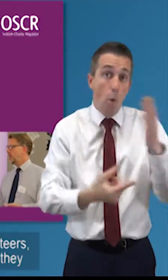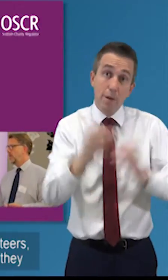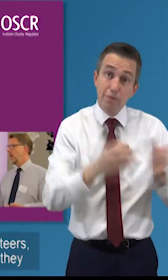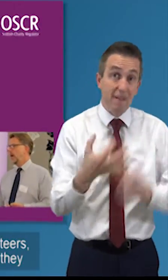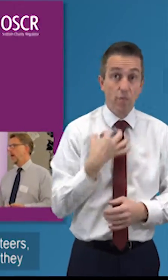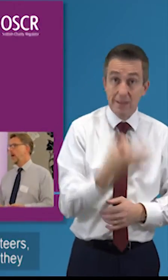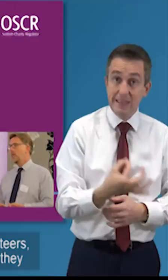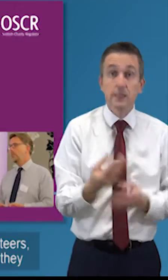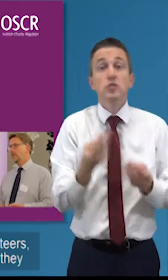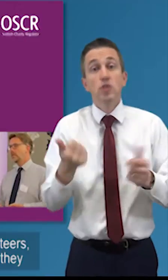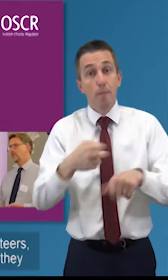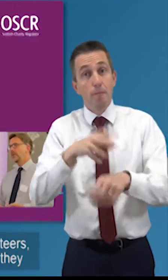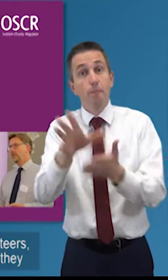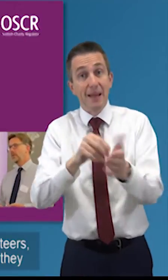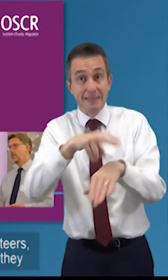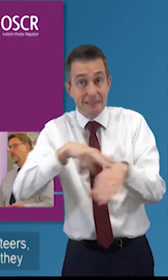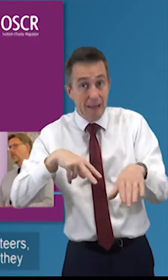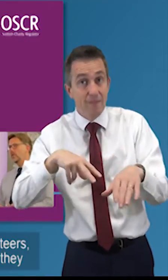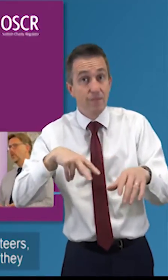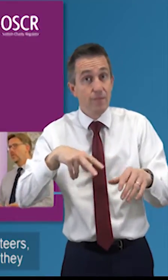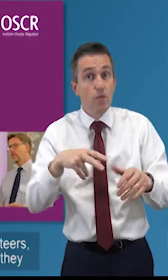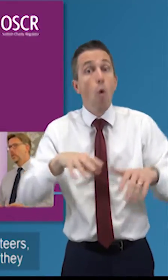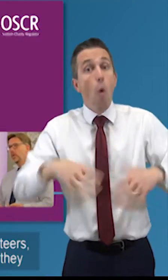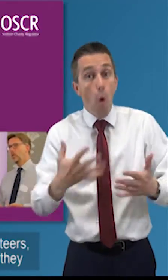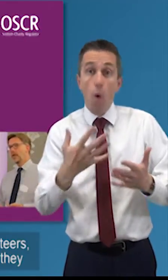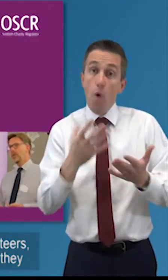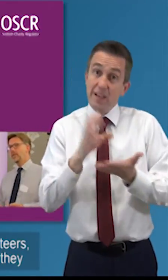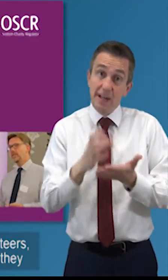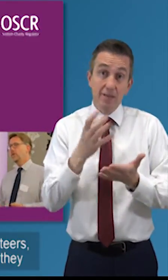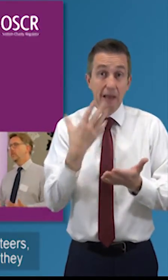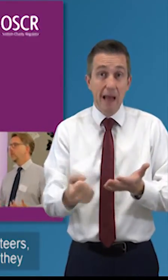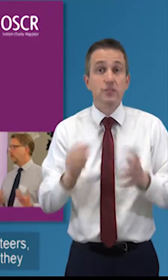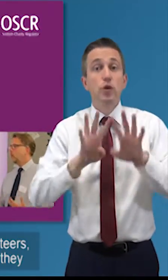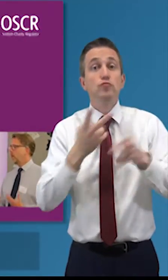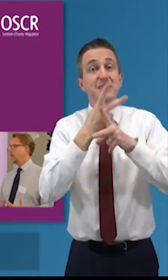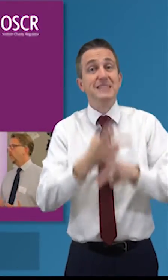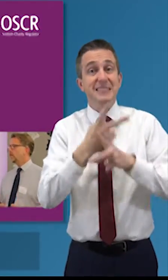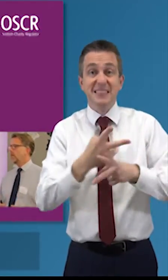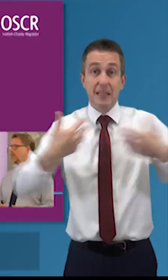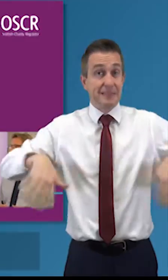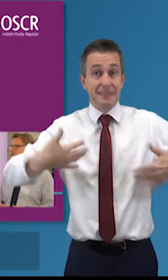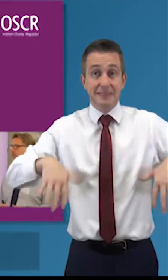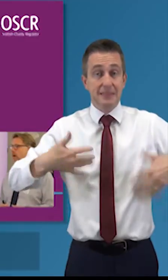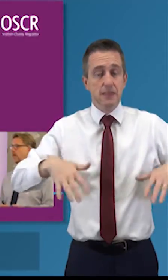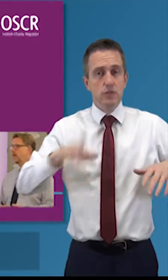volunteers uh but sometimes the the trustees will be all there is so they will be quite close to the activities of the charity